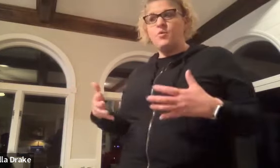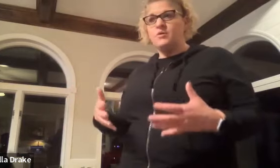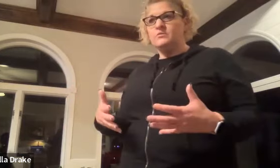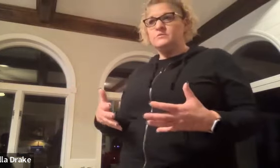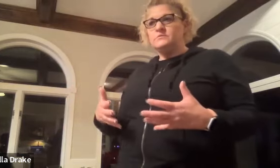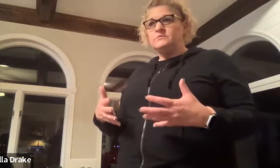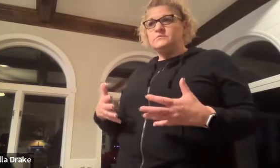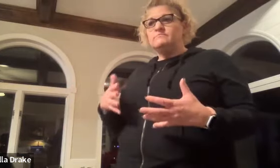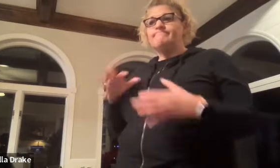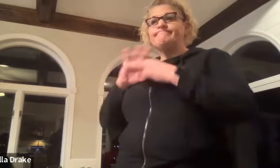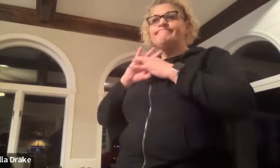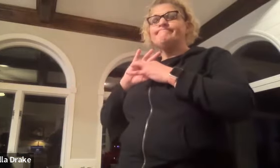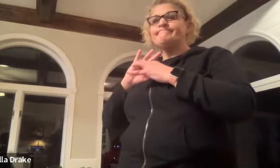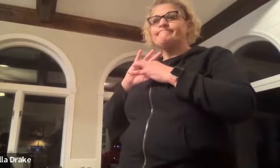more things you want to